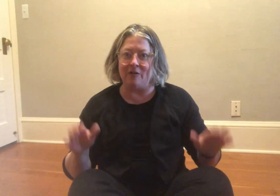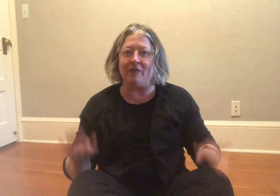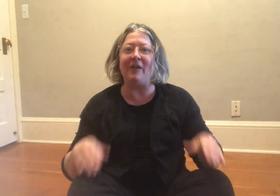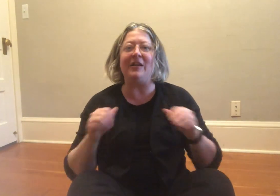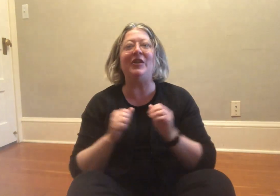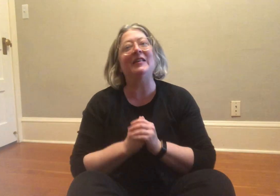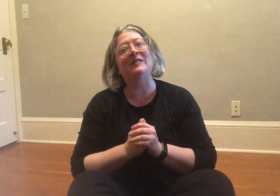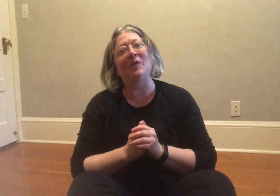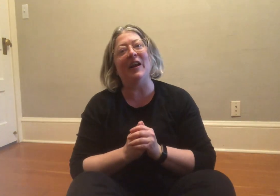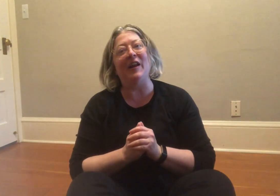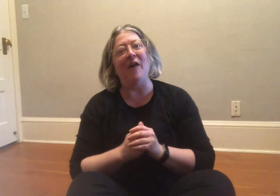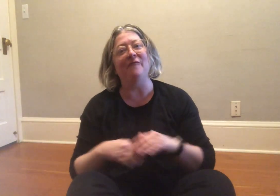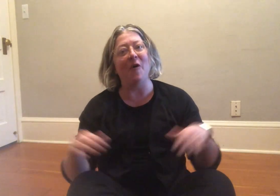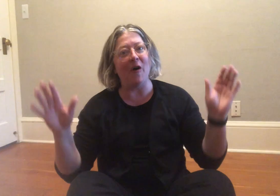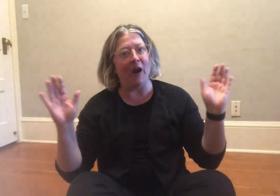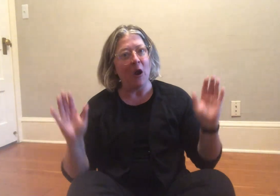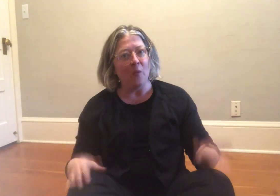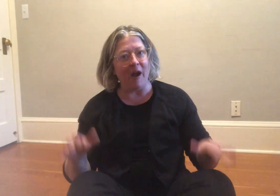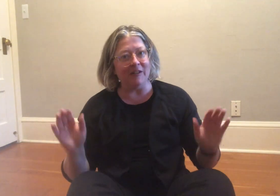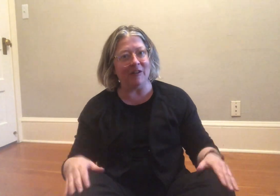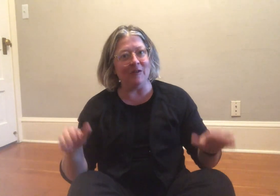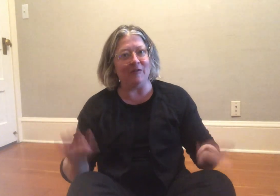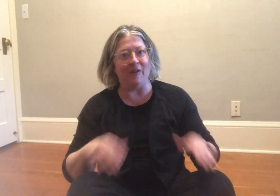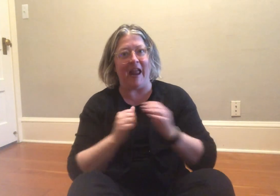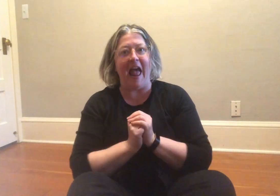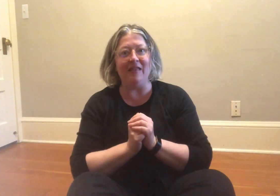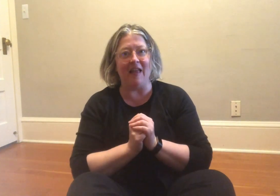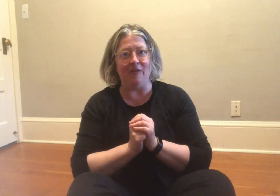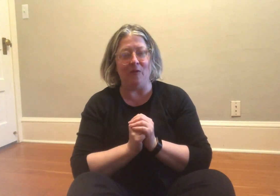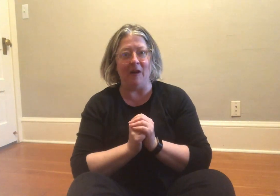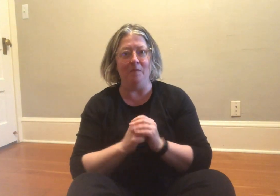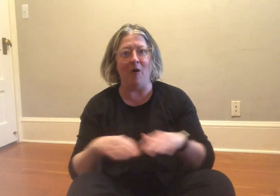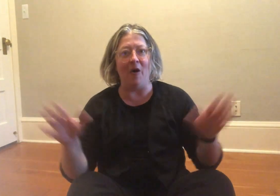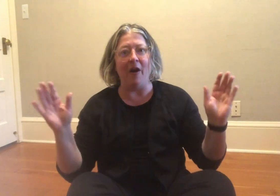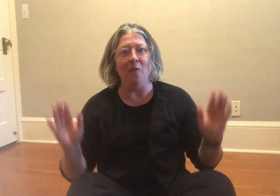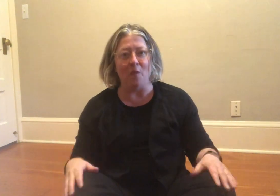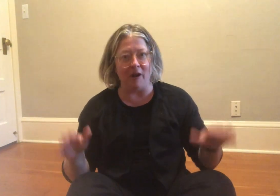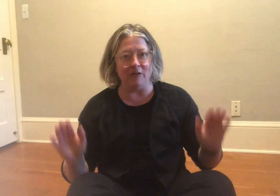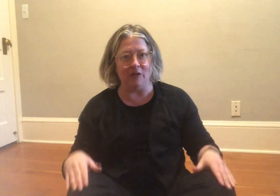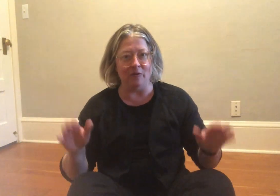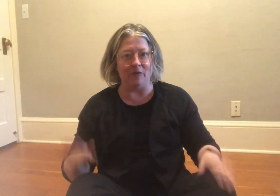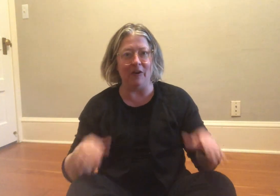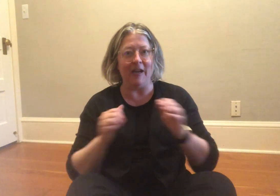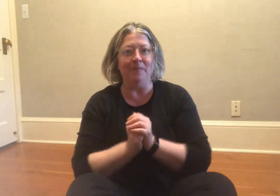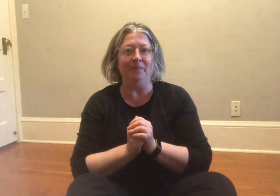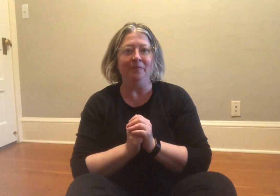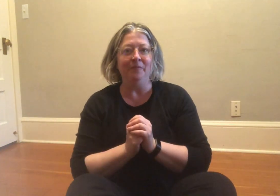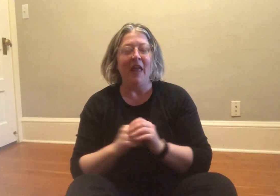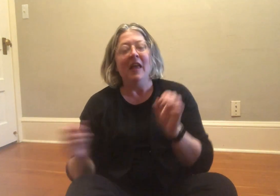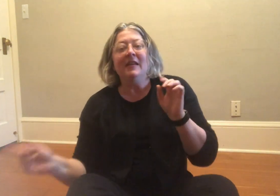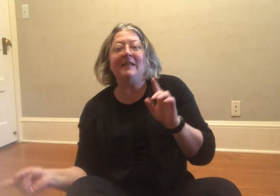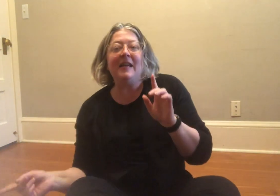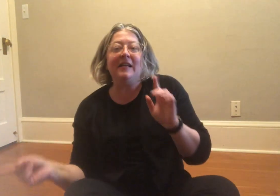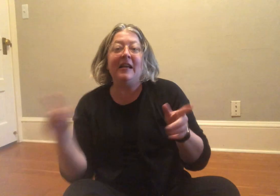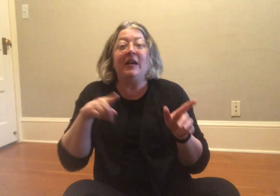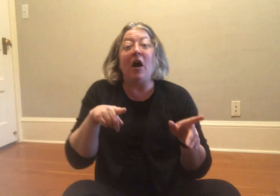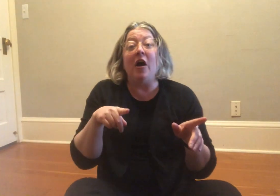two, three, just three, not four. One, two, three, and then three more. One, two, three. Sitting all